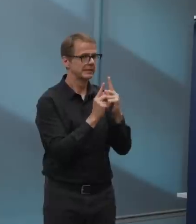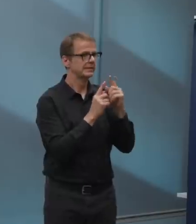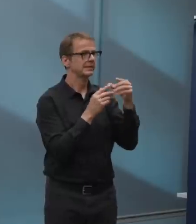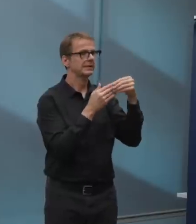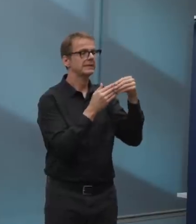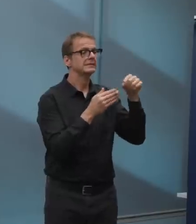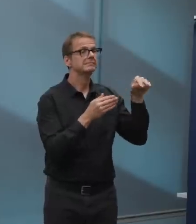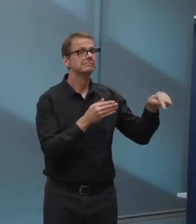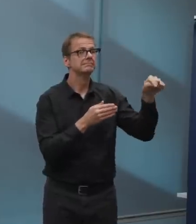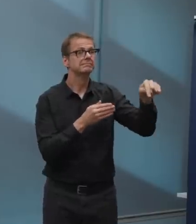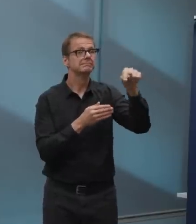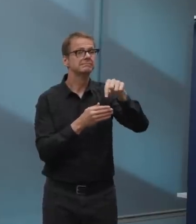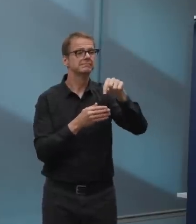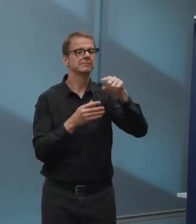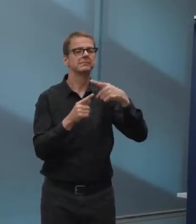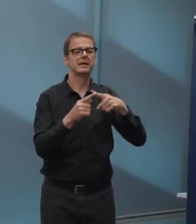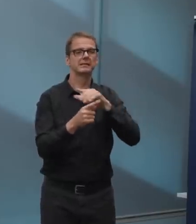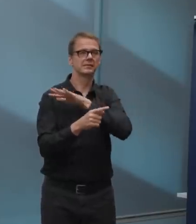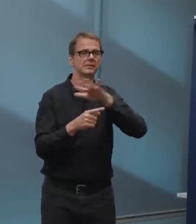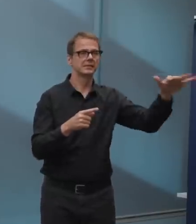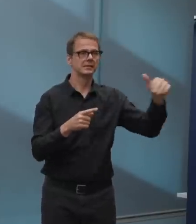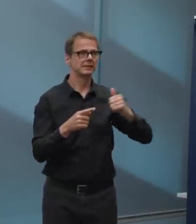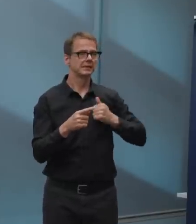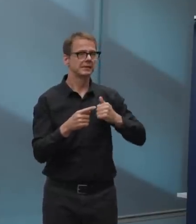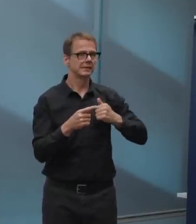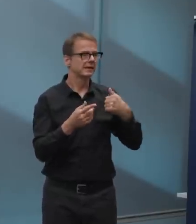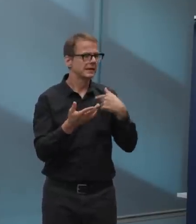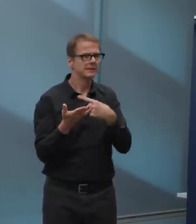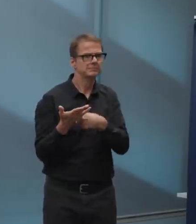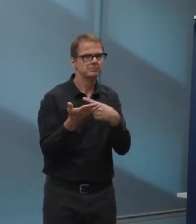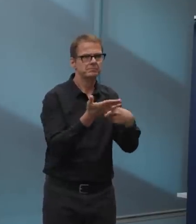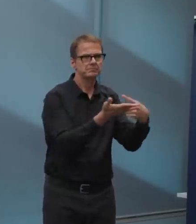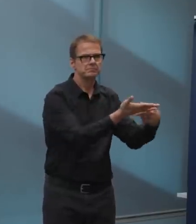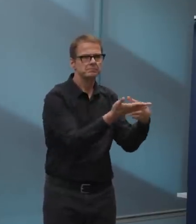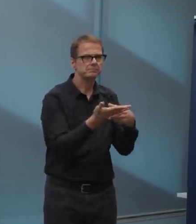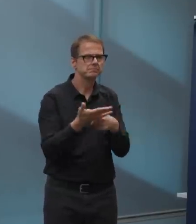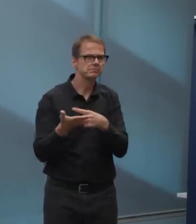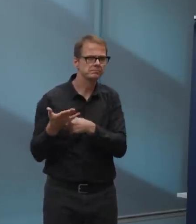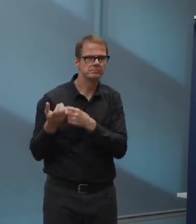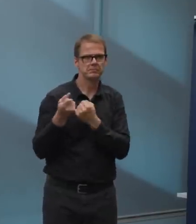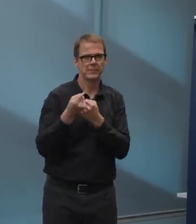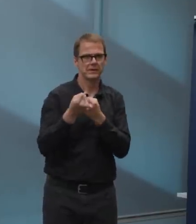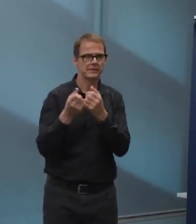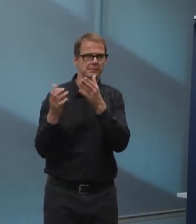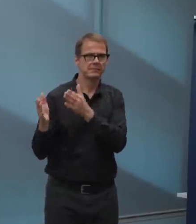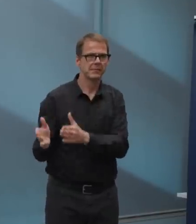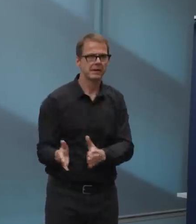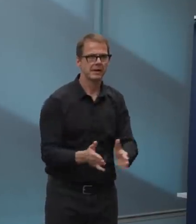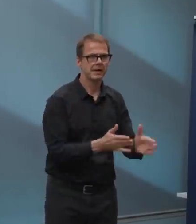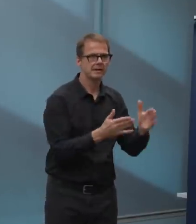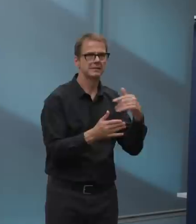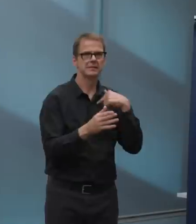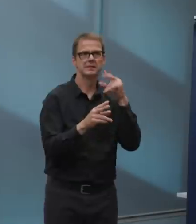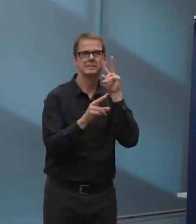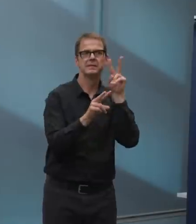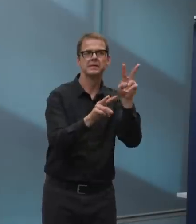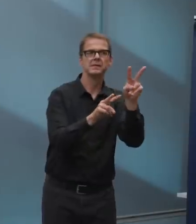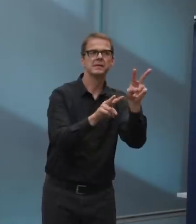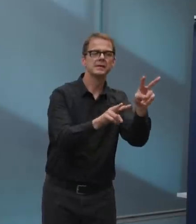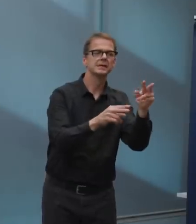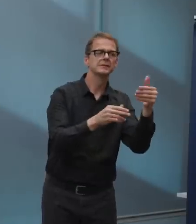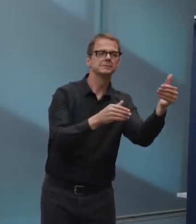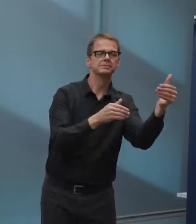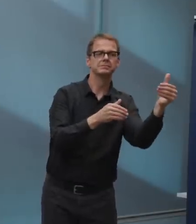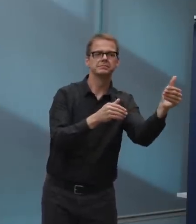and across this country. But now I'll turn it over to Adam to talk about some of the specific updates on where things are at with what's open,